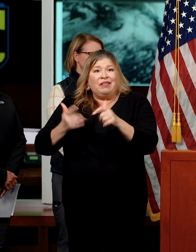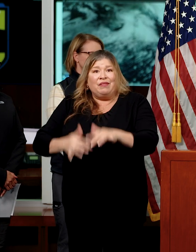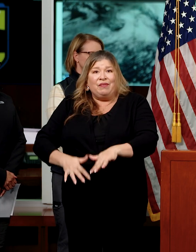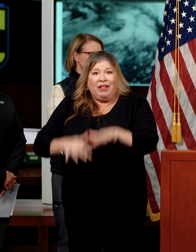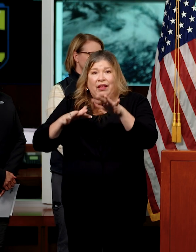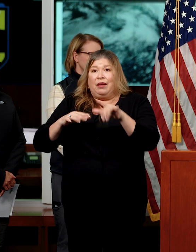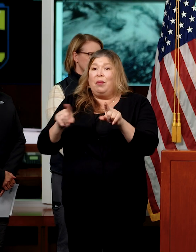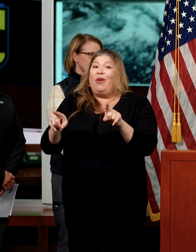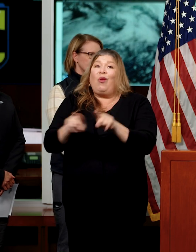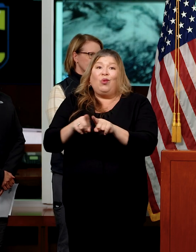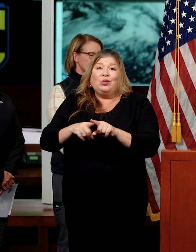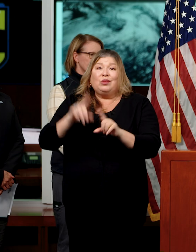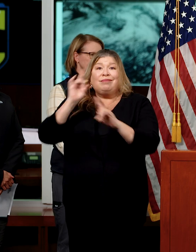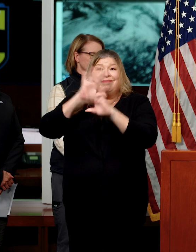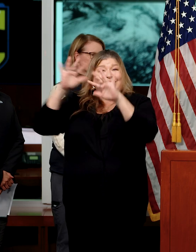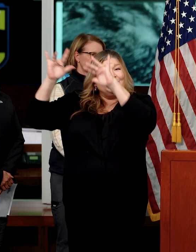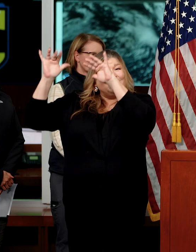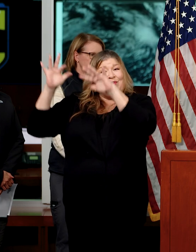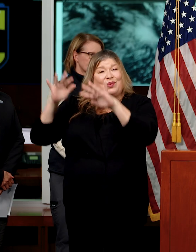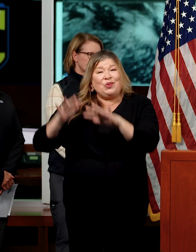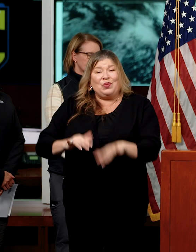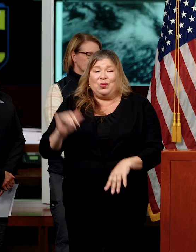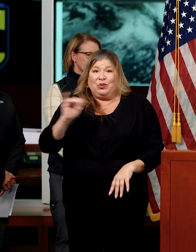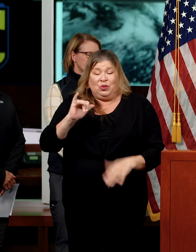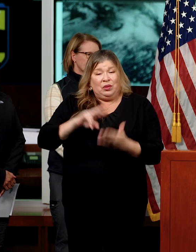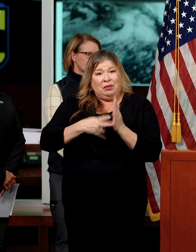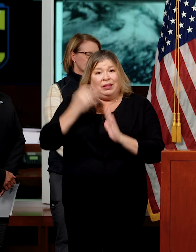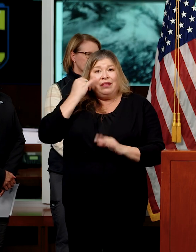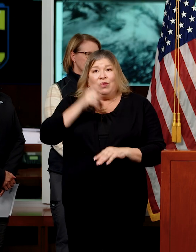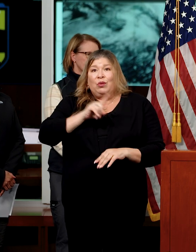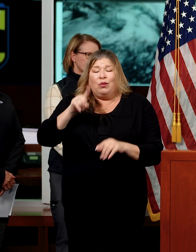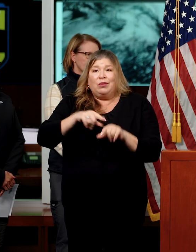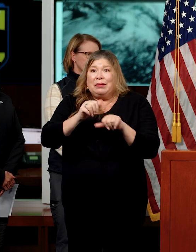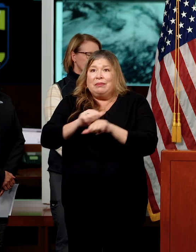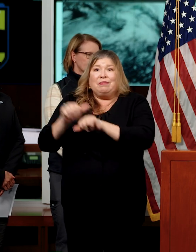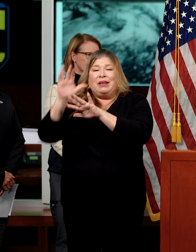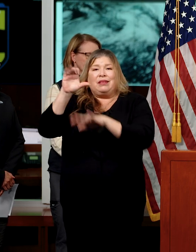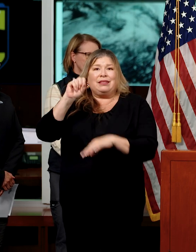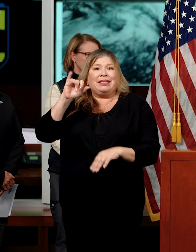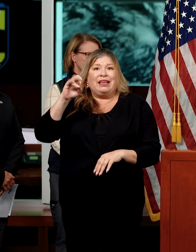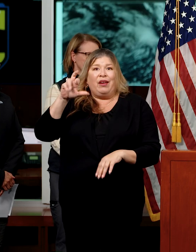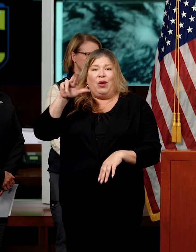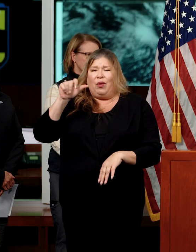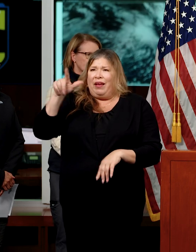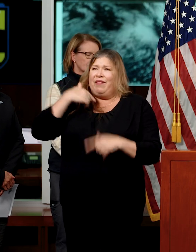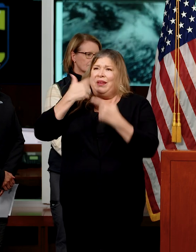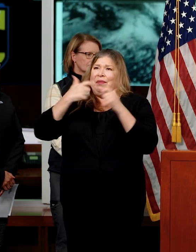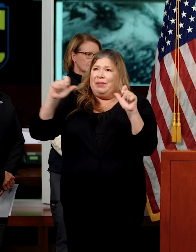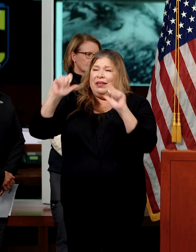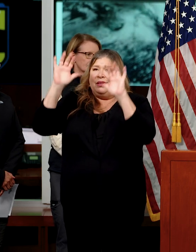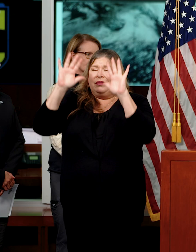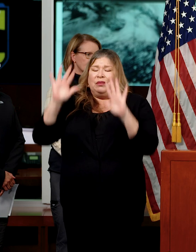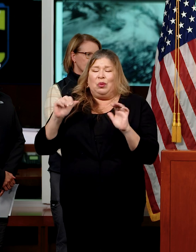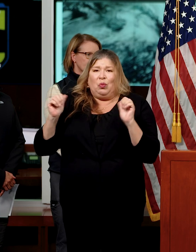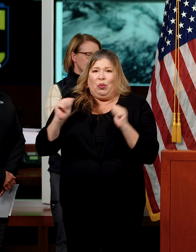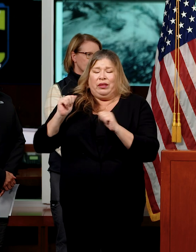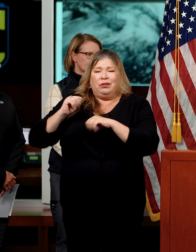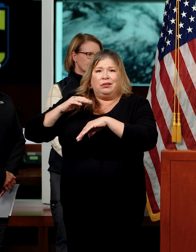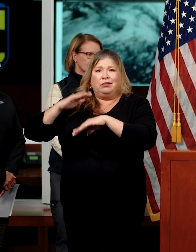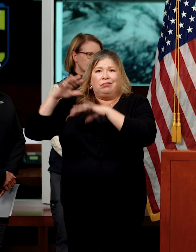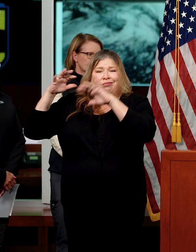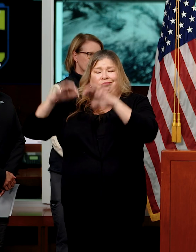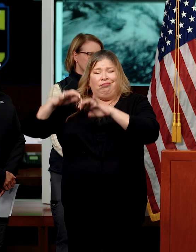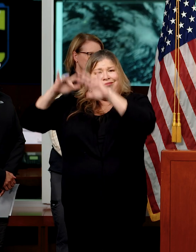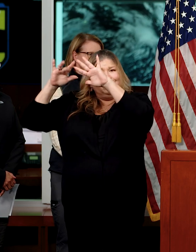this is a major snow event as well. So if you're heading up to the Sierra, there's a major winter storm warning through this